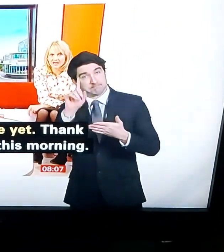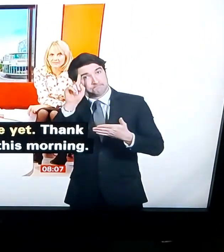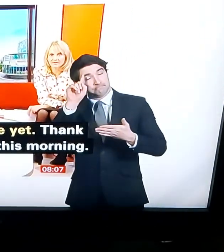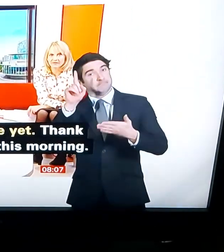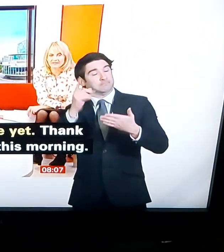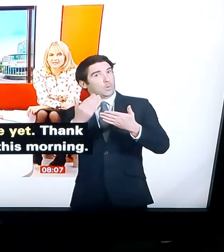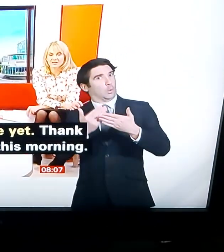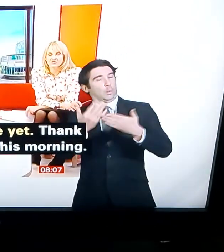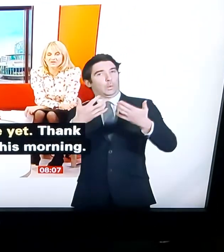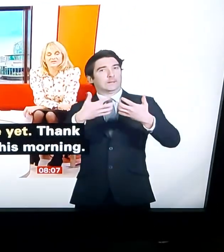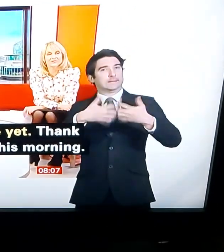has been created in just...